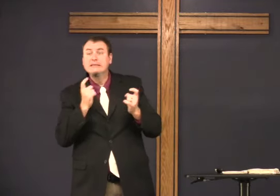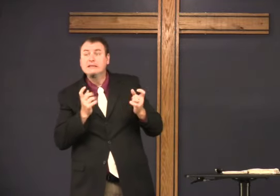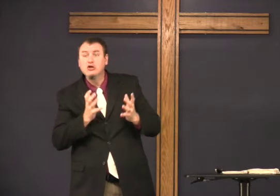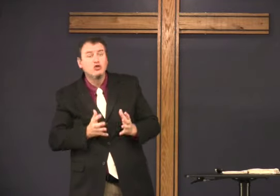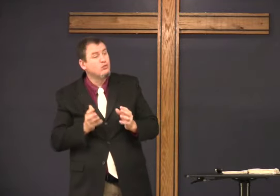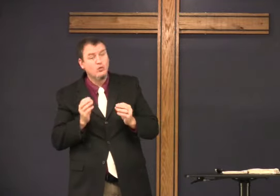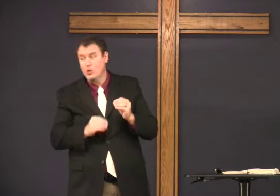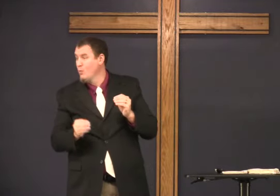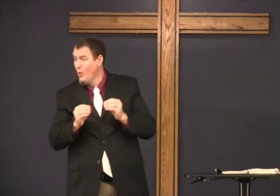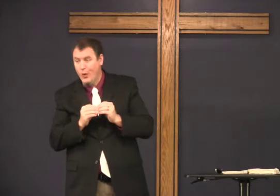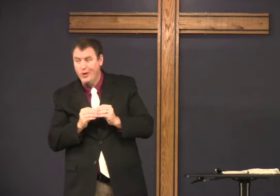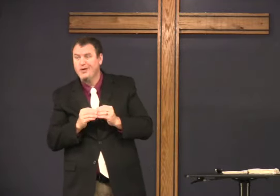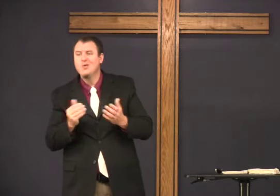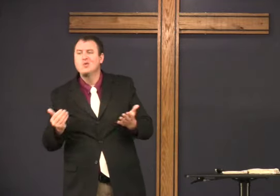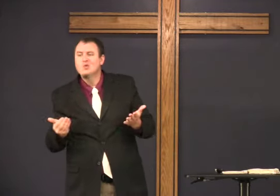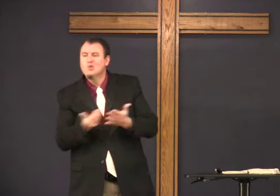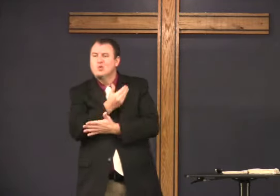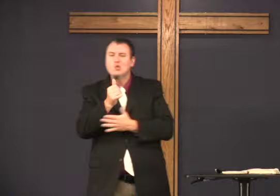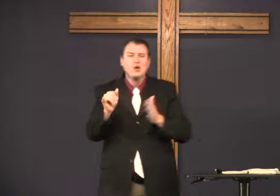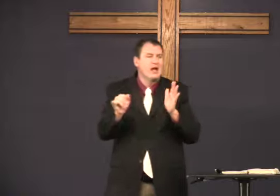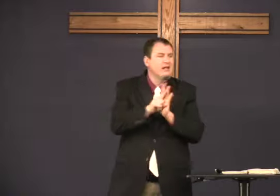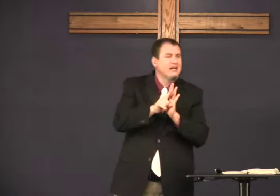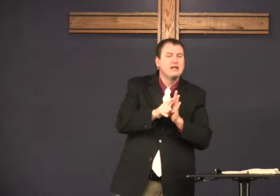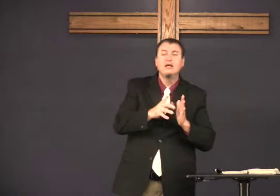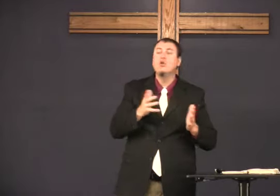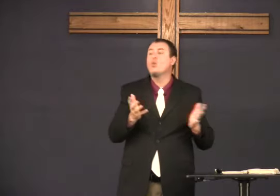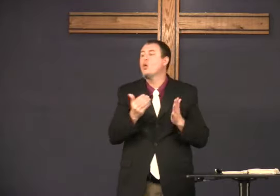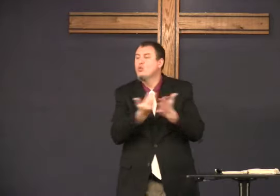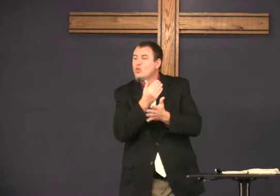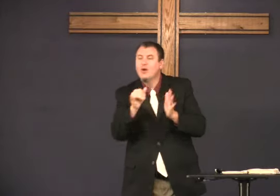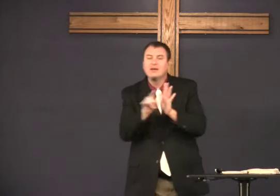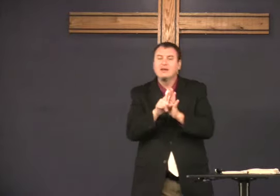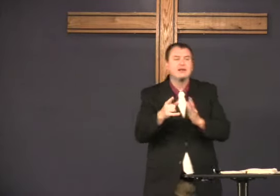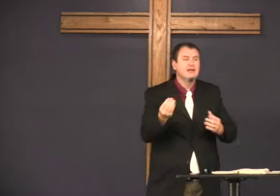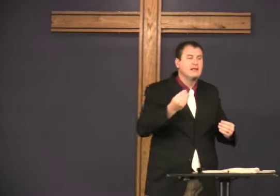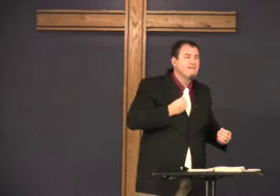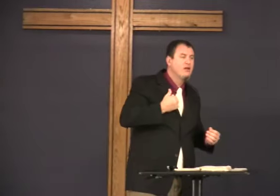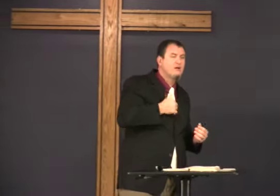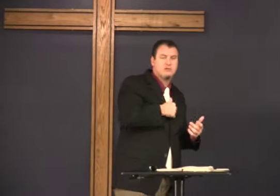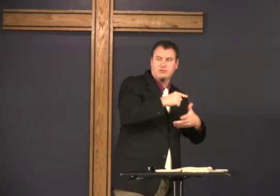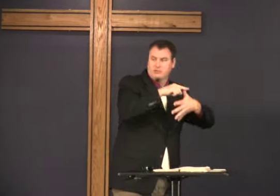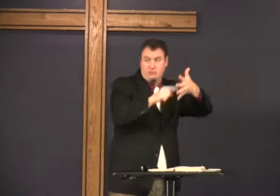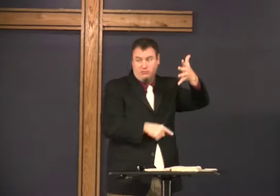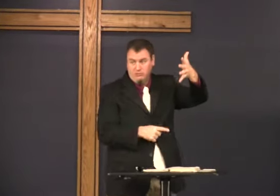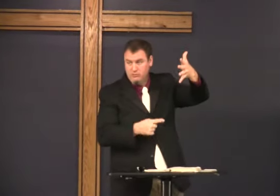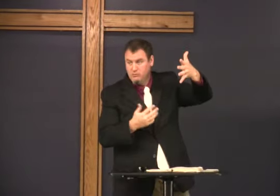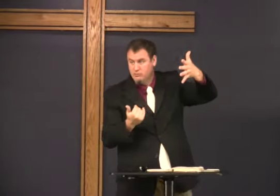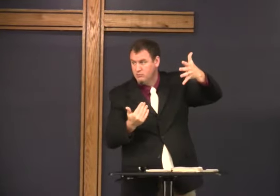have the identity of the sinner. Now we have a new identity. A new identity that